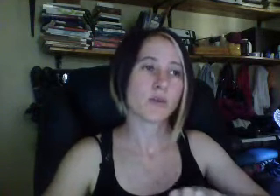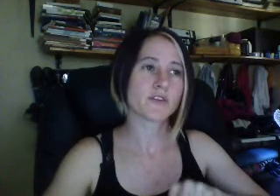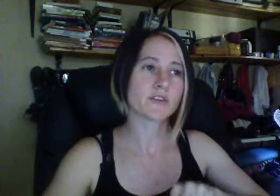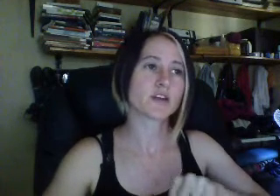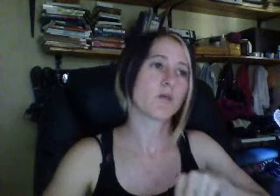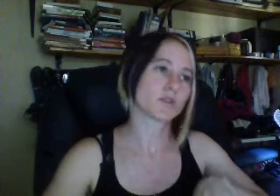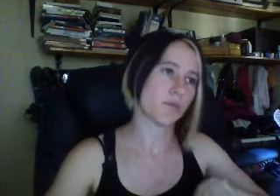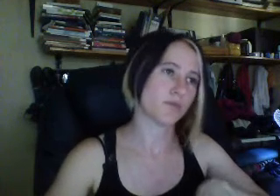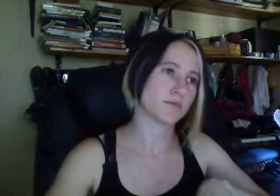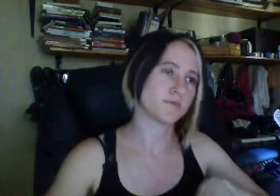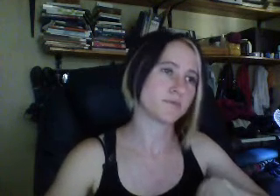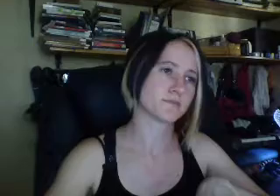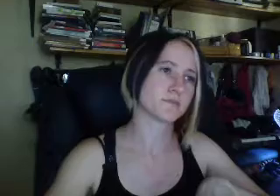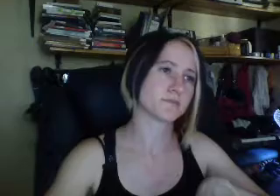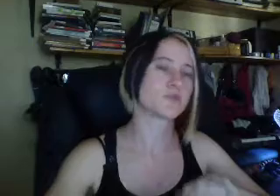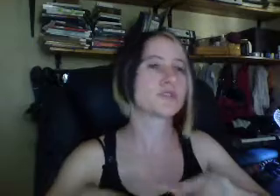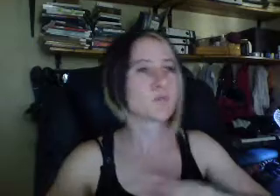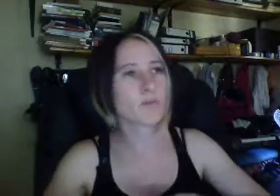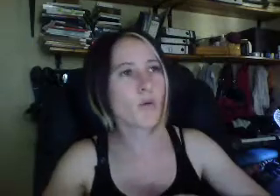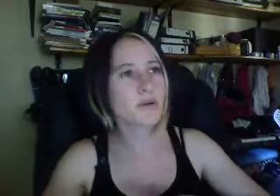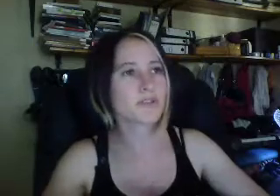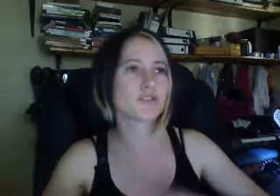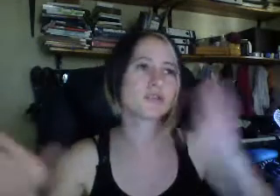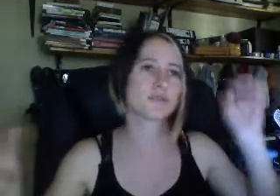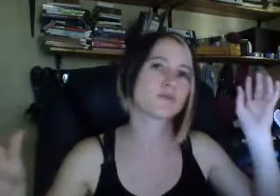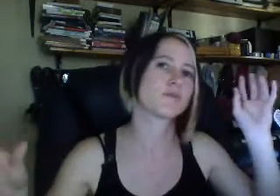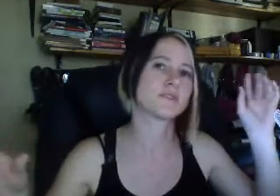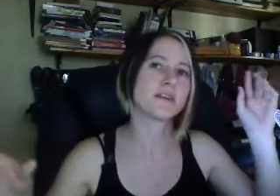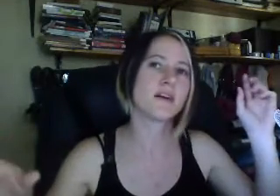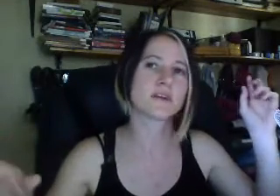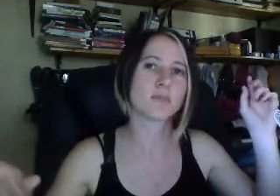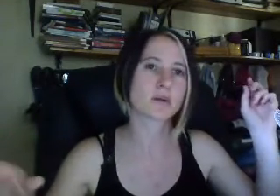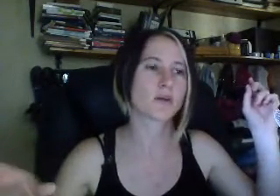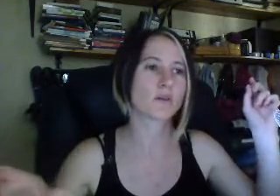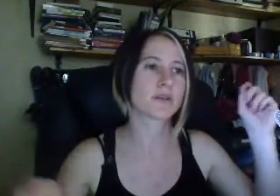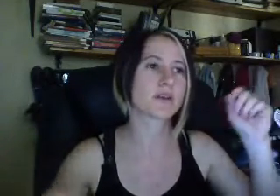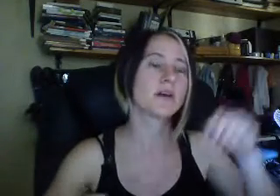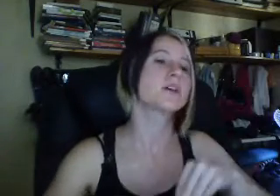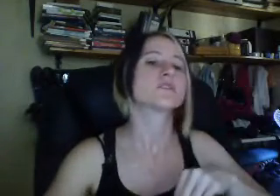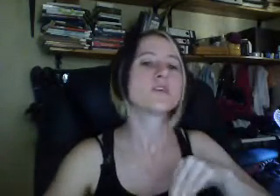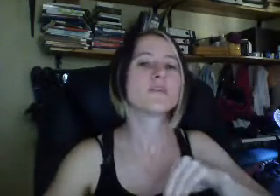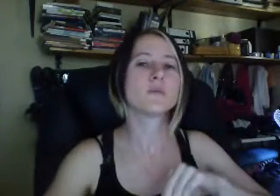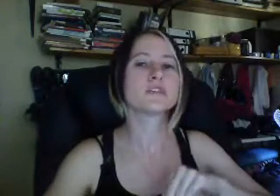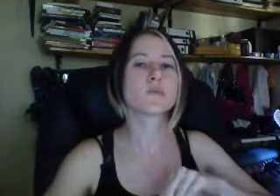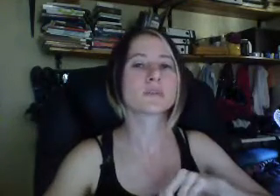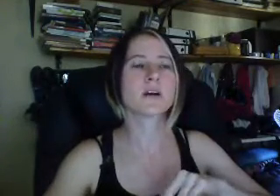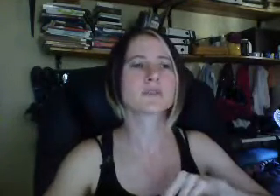boyfriend, so I watch porn, which is what the porn industry is obviously loving about the whole thing. So if we sort out,